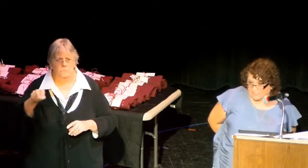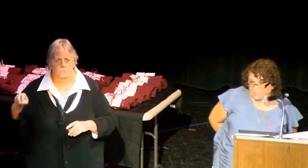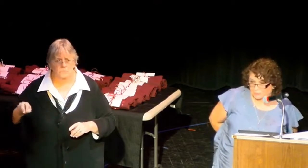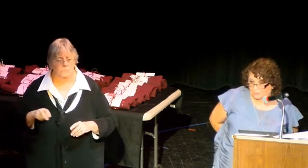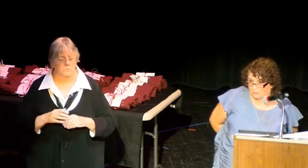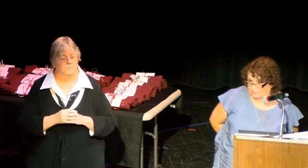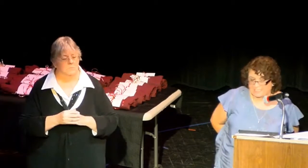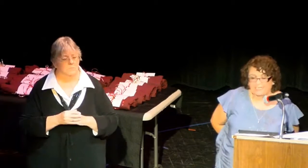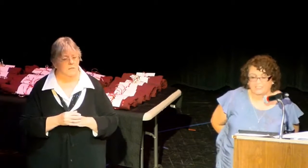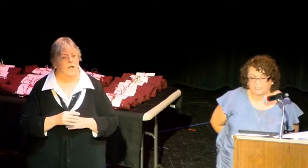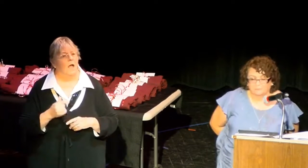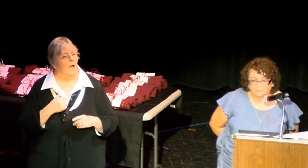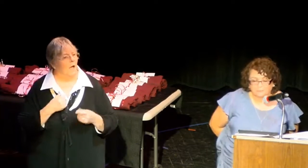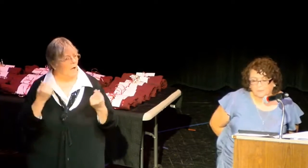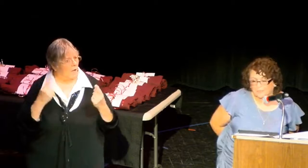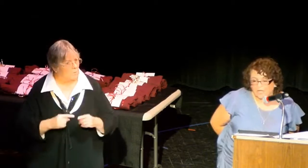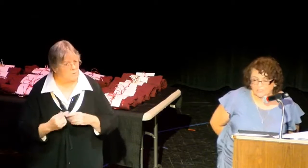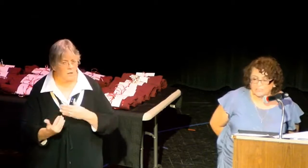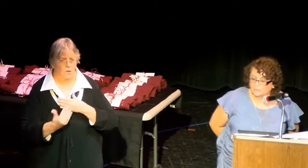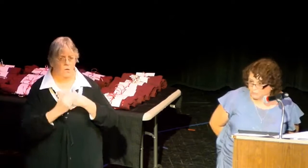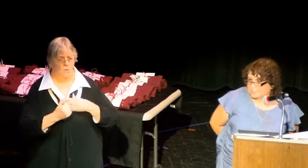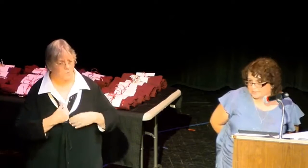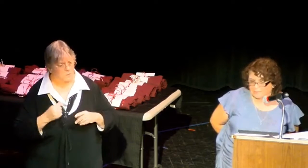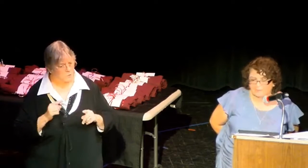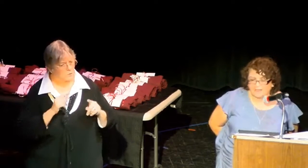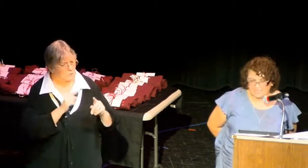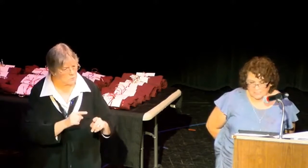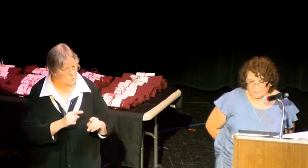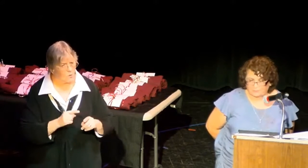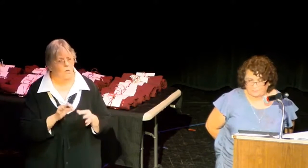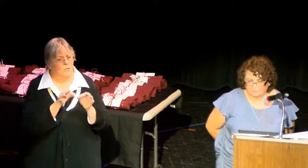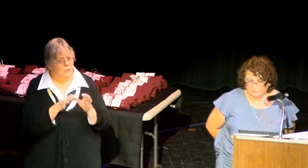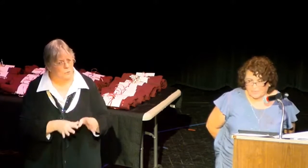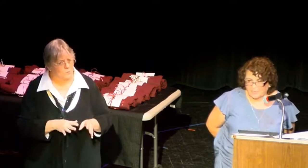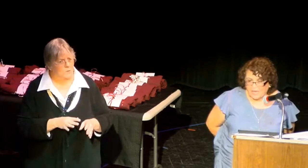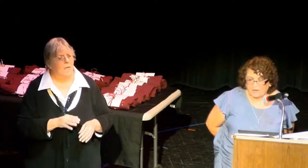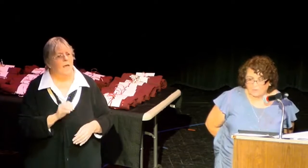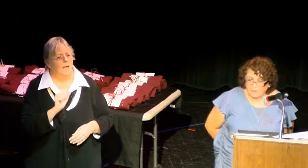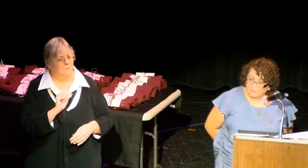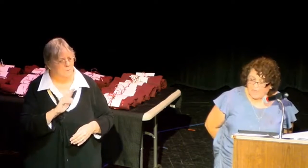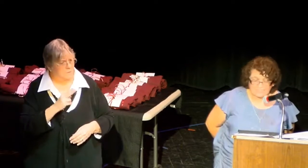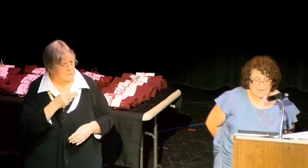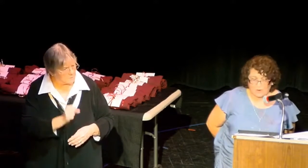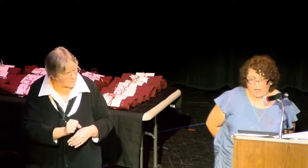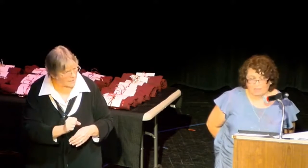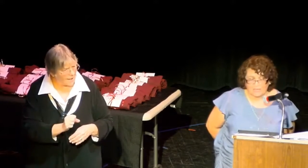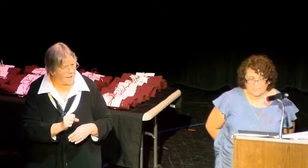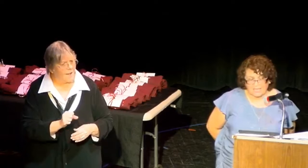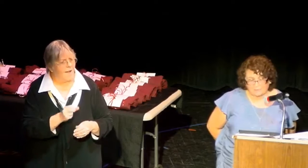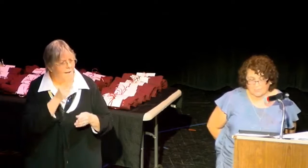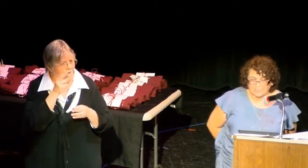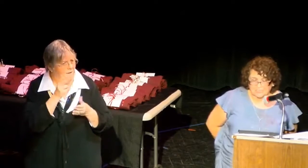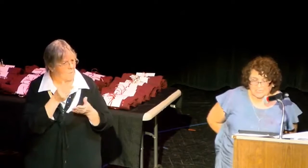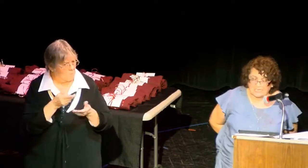at a school for a dedication. The school was Amy Bill High School. I remember that day well,